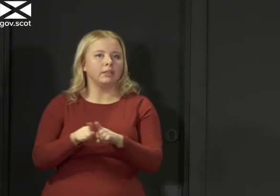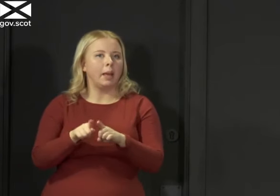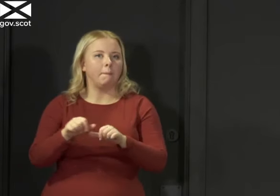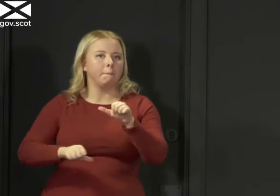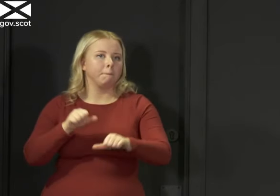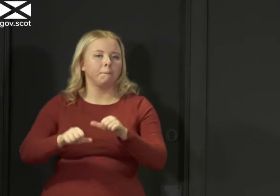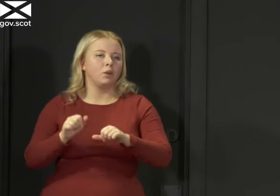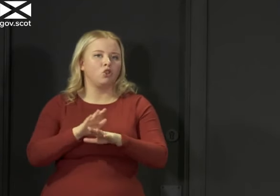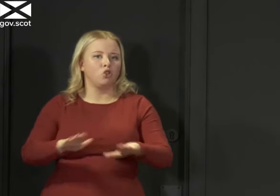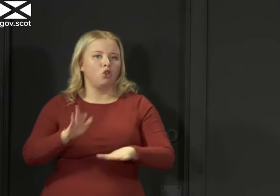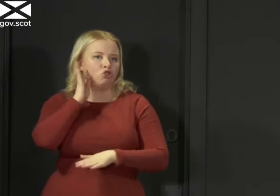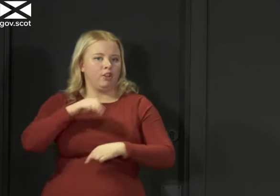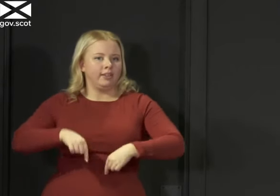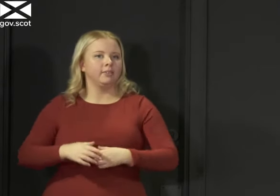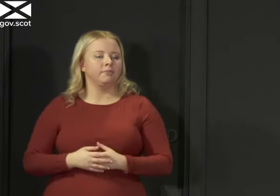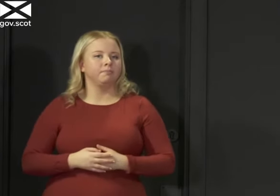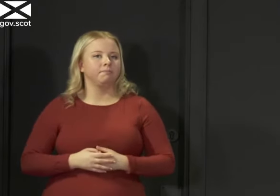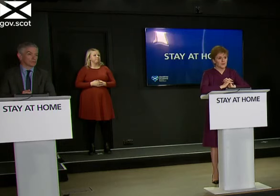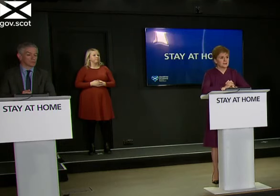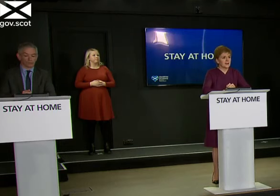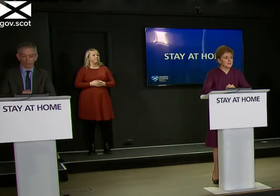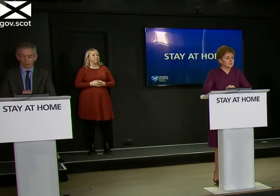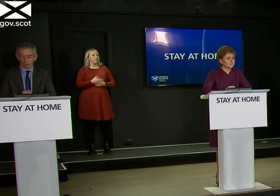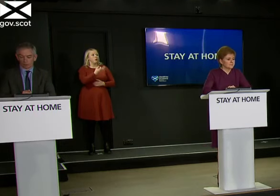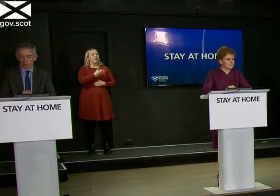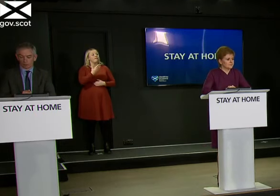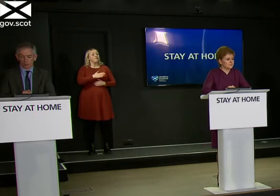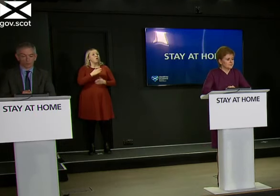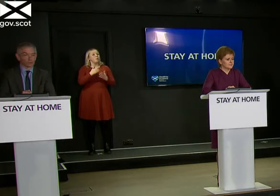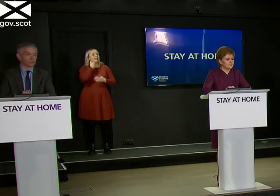virus not just this one Vivian Aitken from the Daily Record